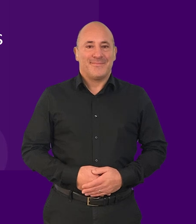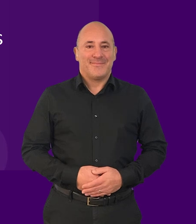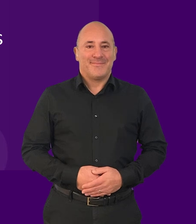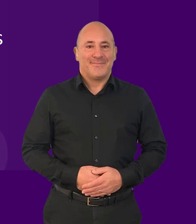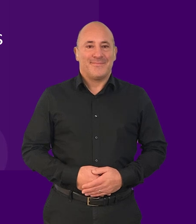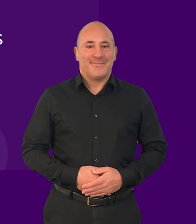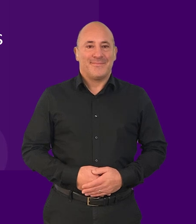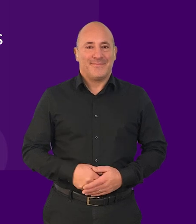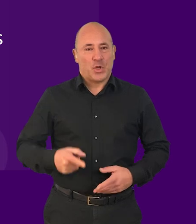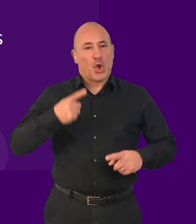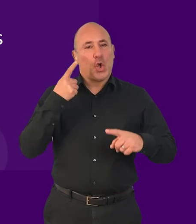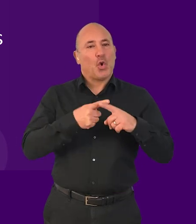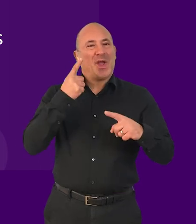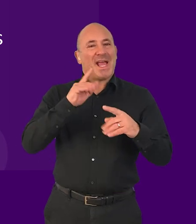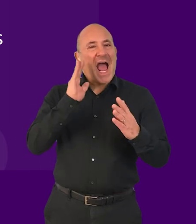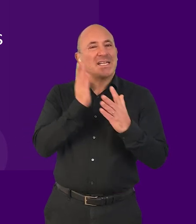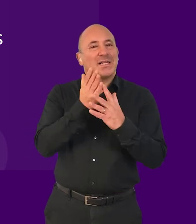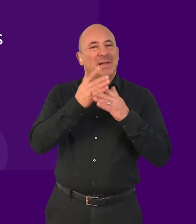Quick Accessibility Test Captions